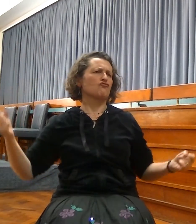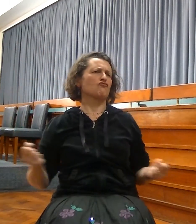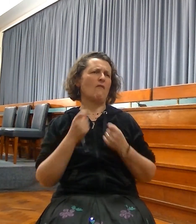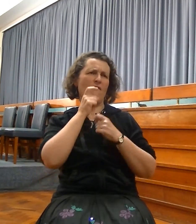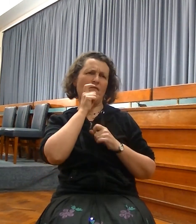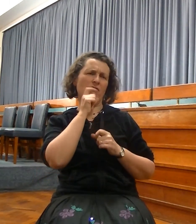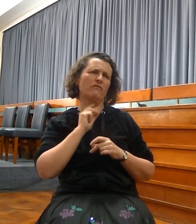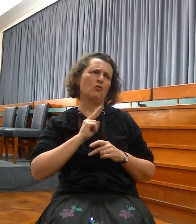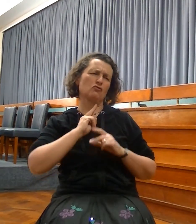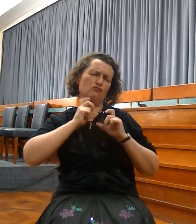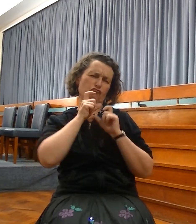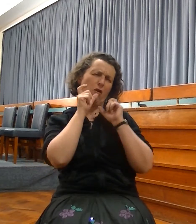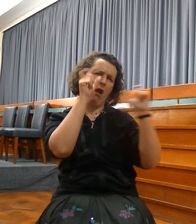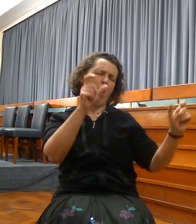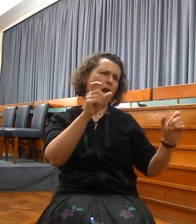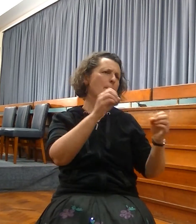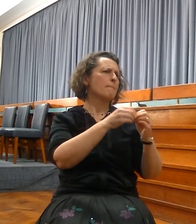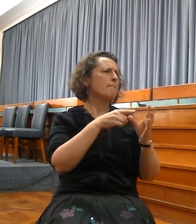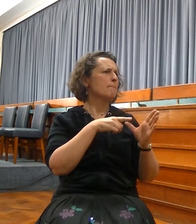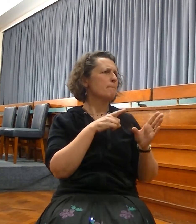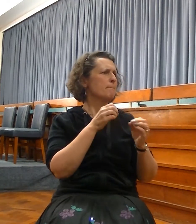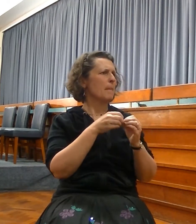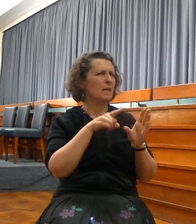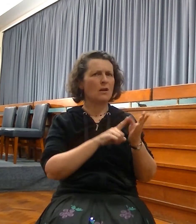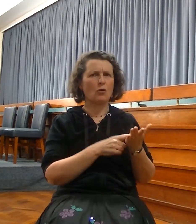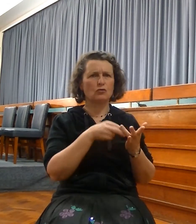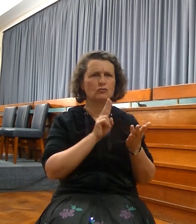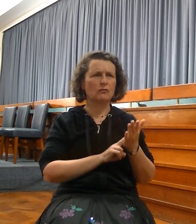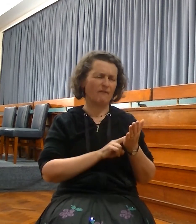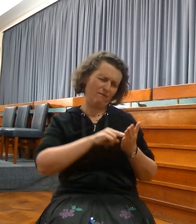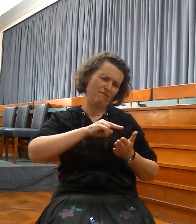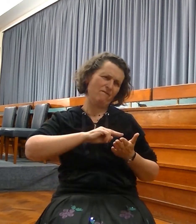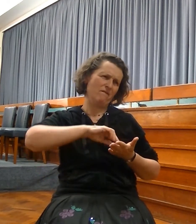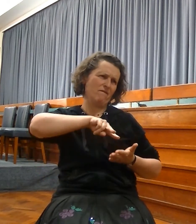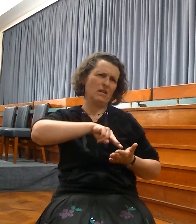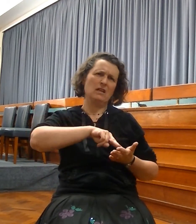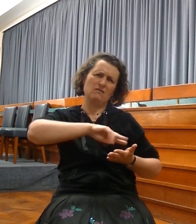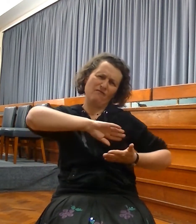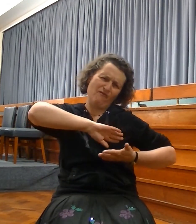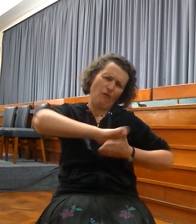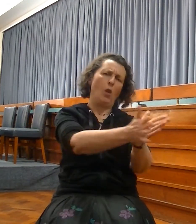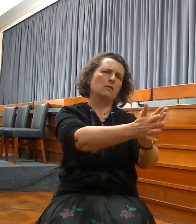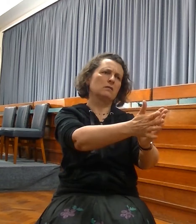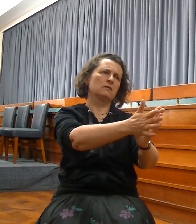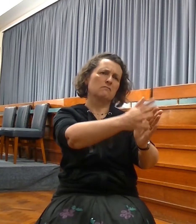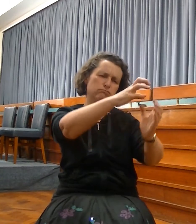is fallen, is fallen. A fall of Babylon took place literally,